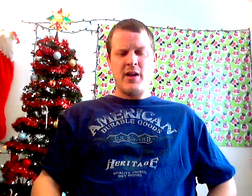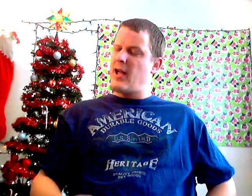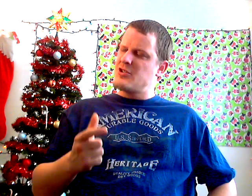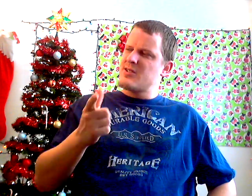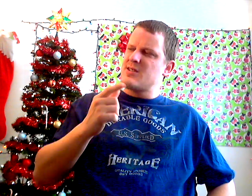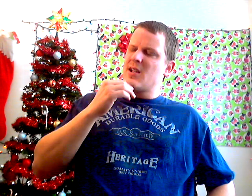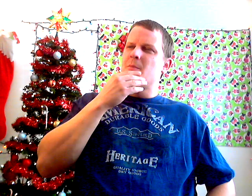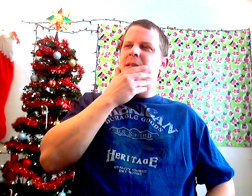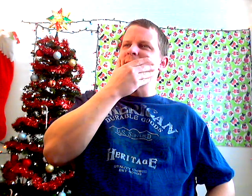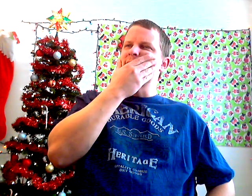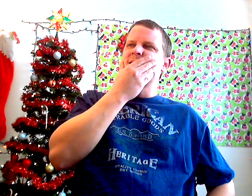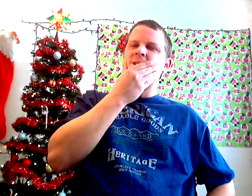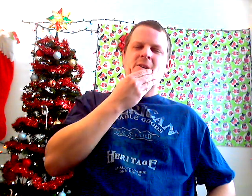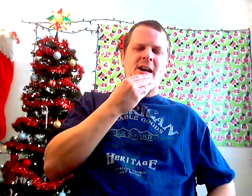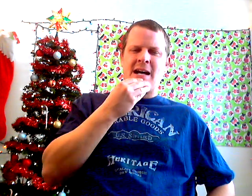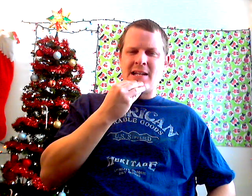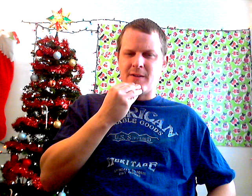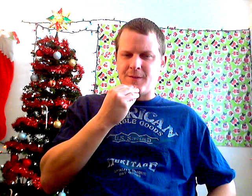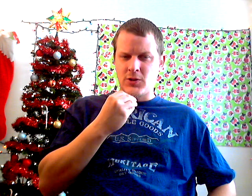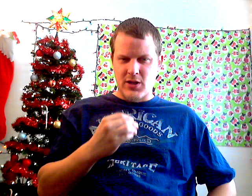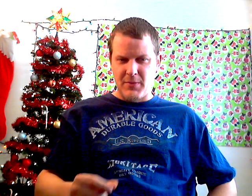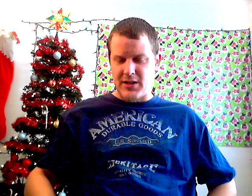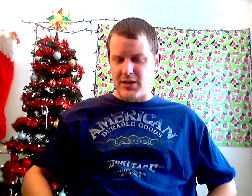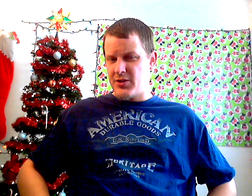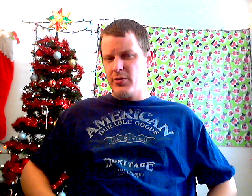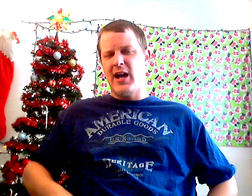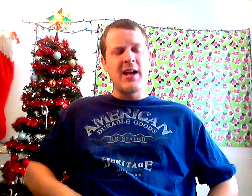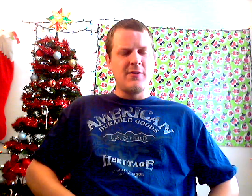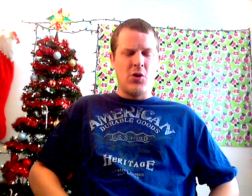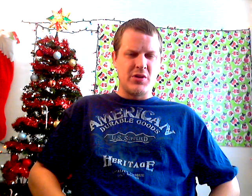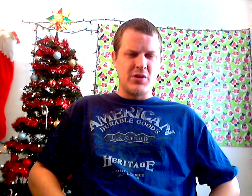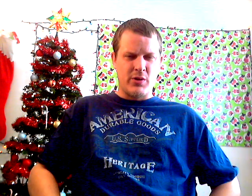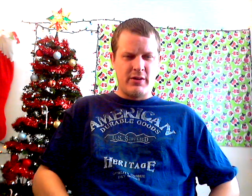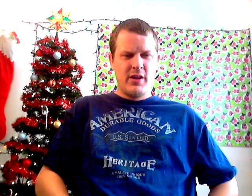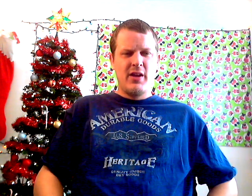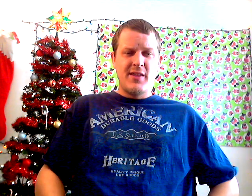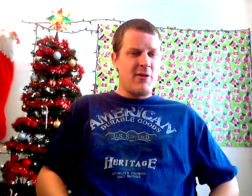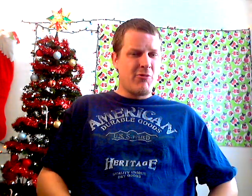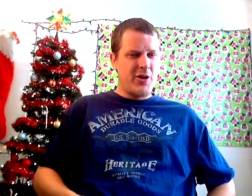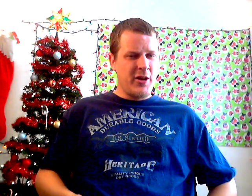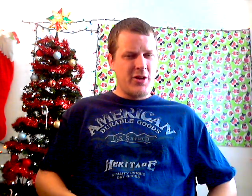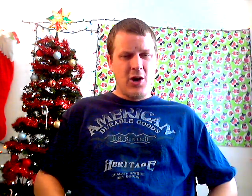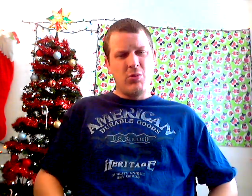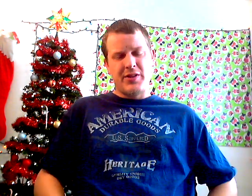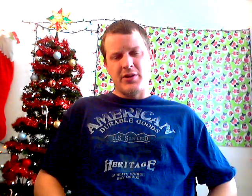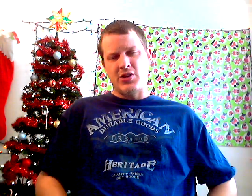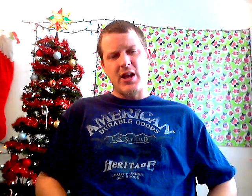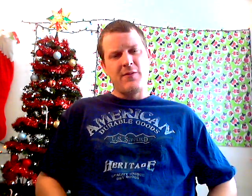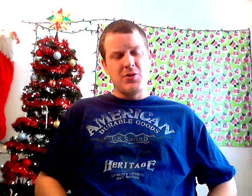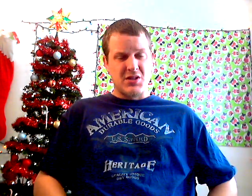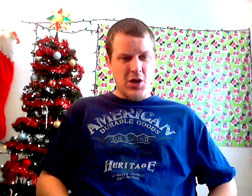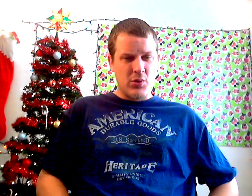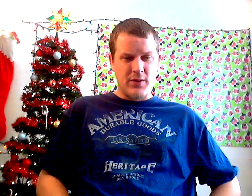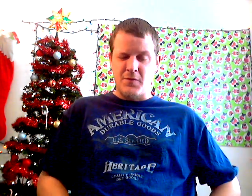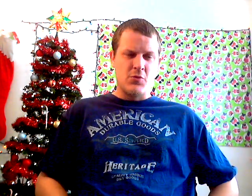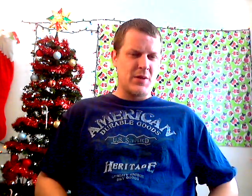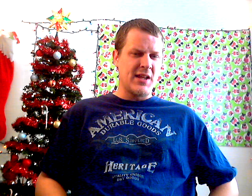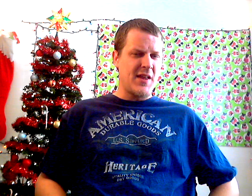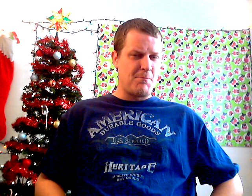And just think about this. During the height of Hulkamania, during the height of Hogan's run, they were going to go with the Jake versus Hogan feud, but then they